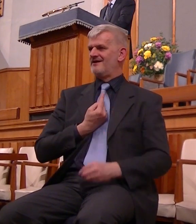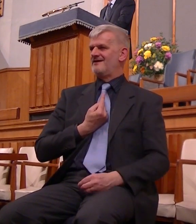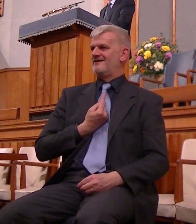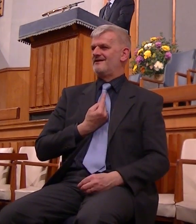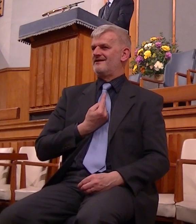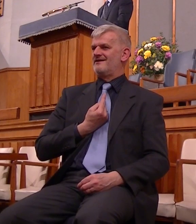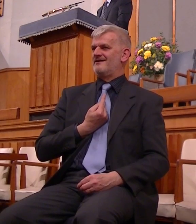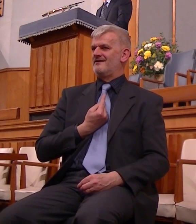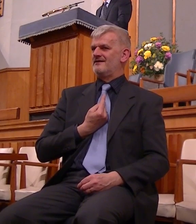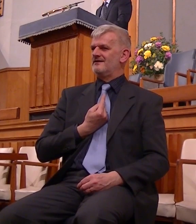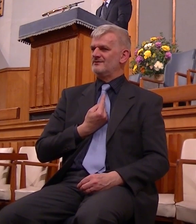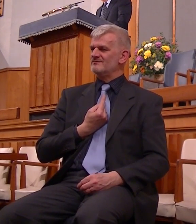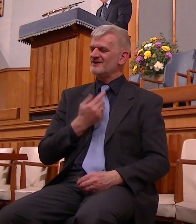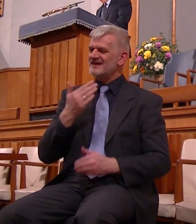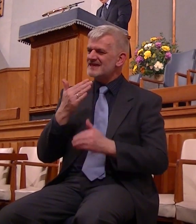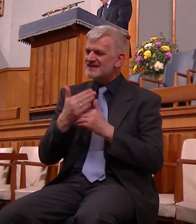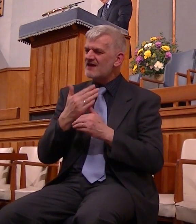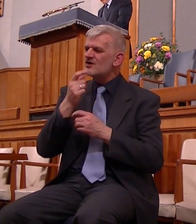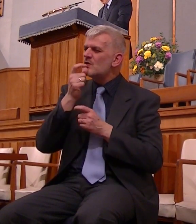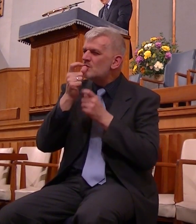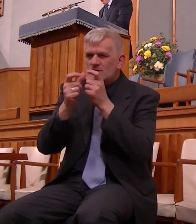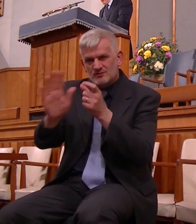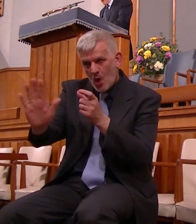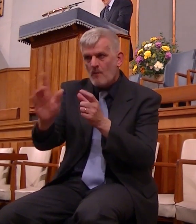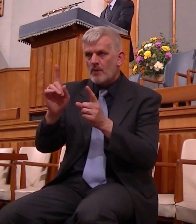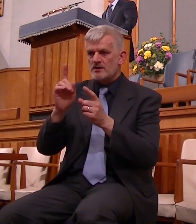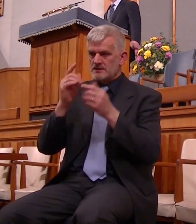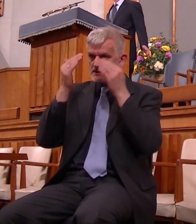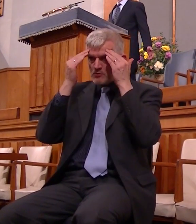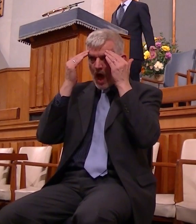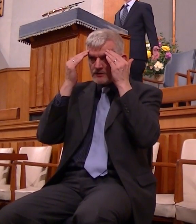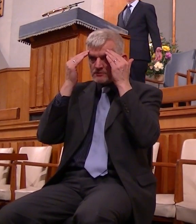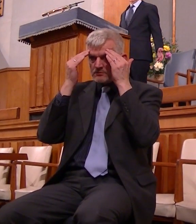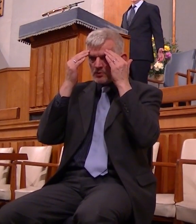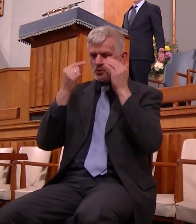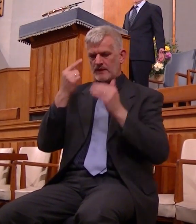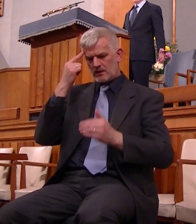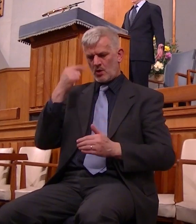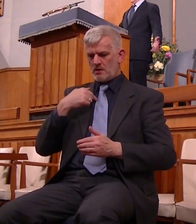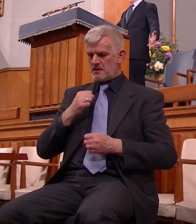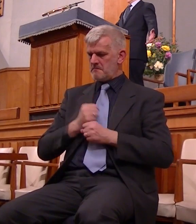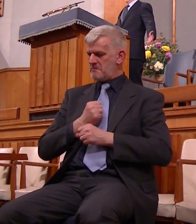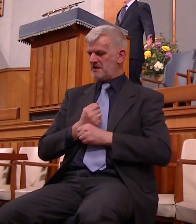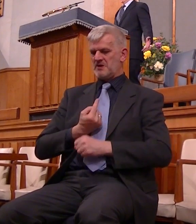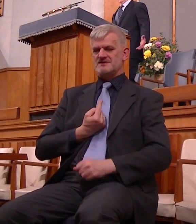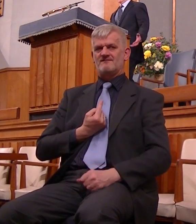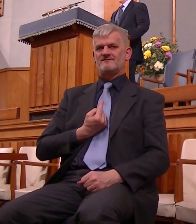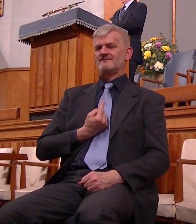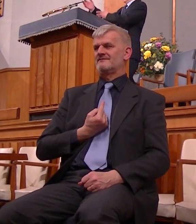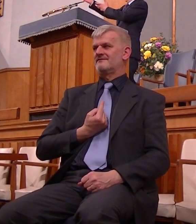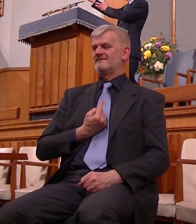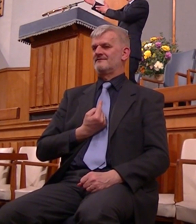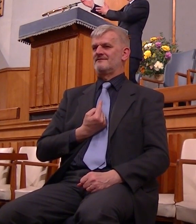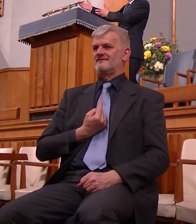it but it is as though this is what you think I'm self made I never think of if